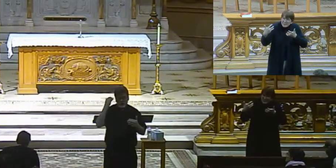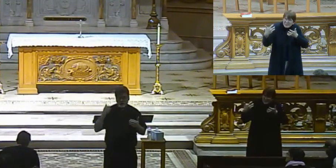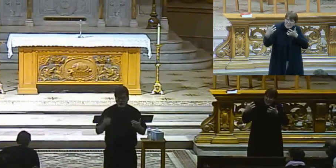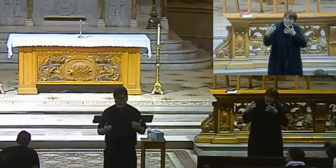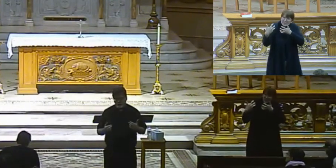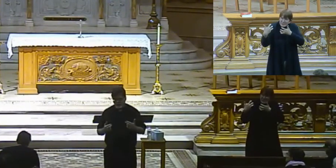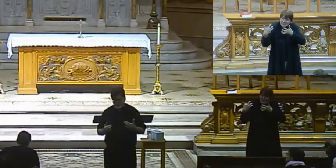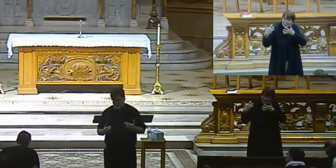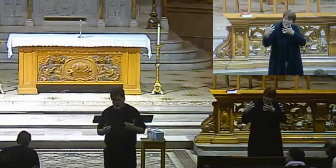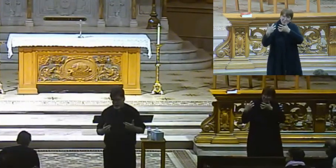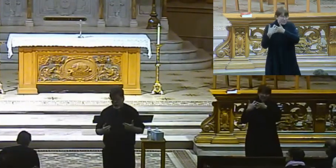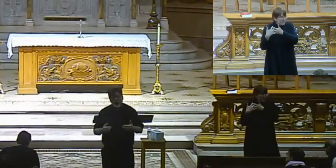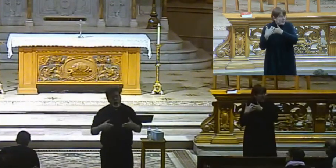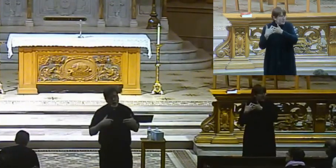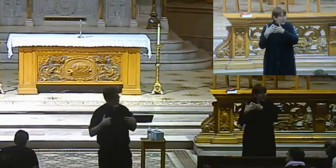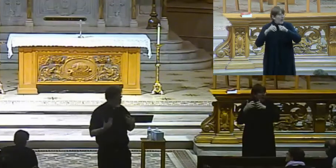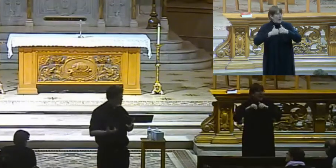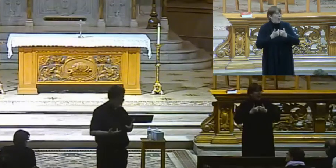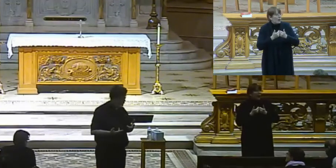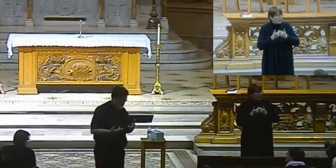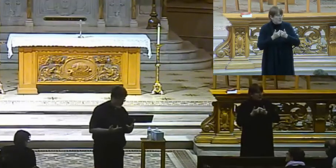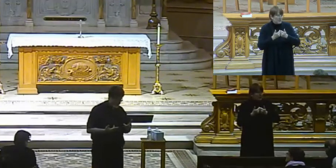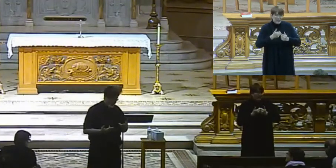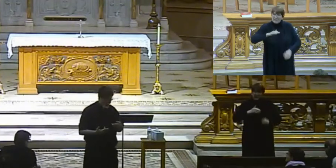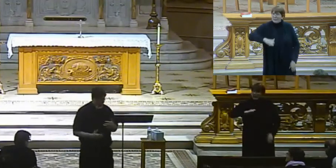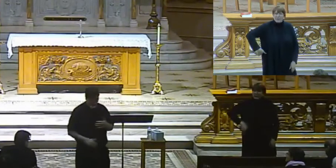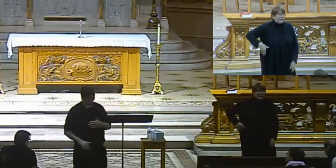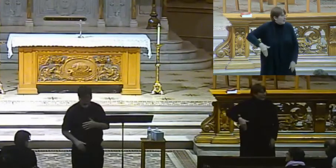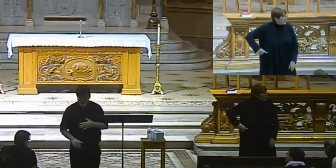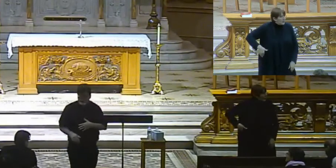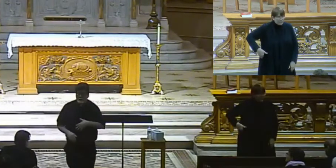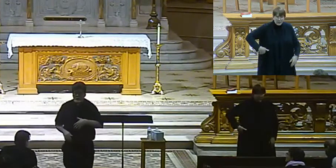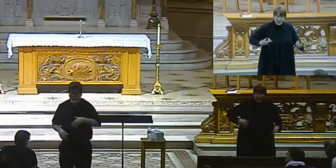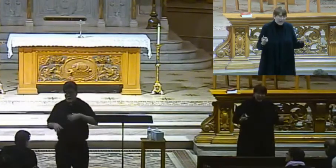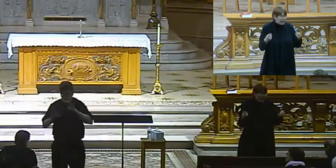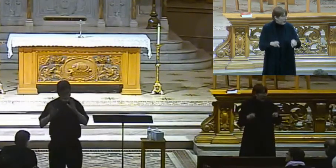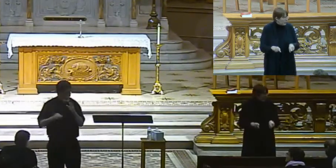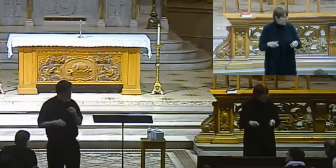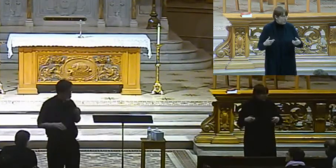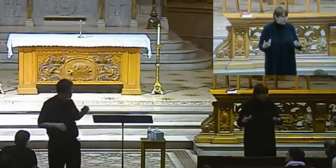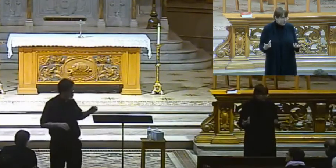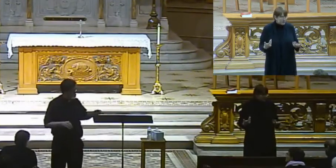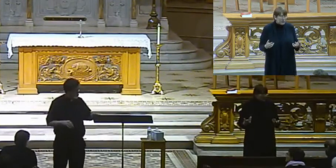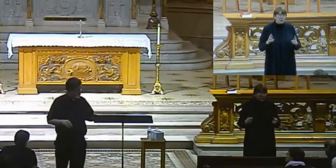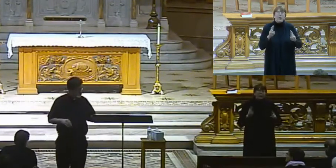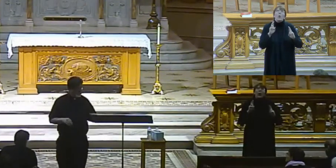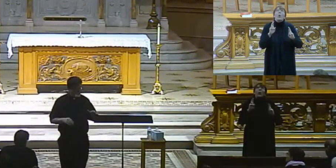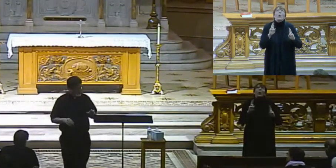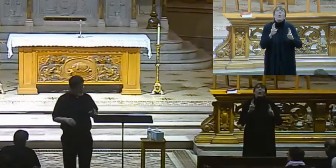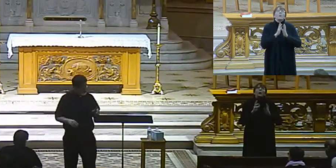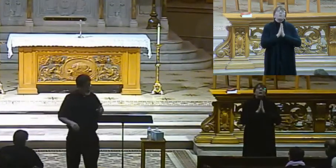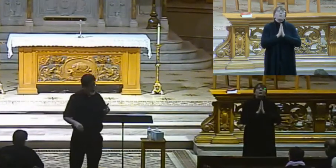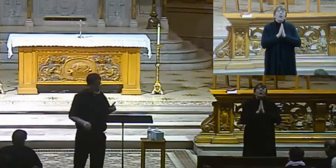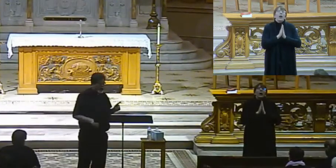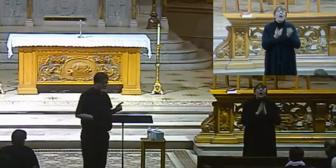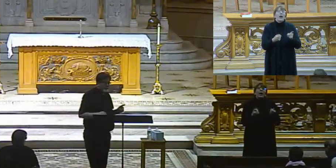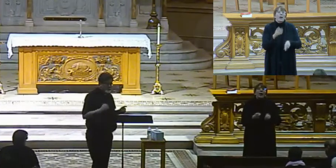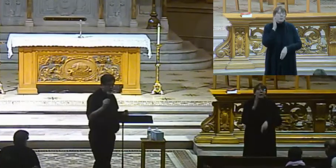the theological differences, all right? We're not there yet. There are some, so, but we hope, we hope and pray that they will.